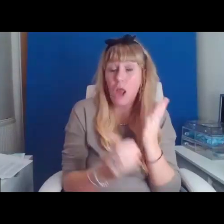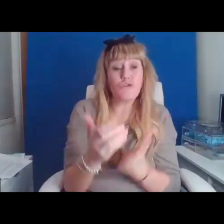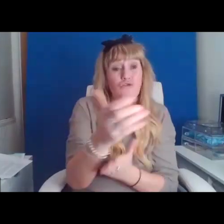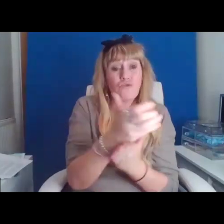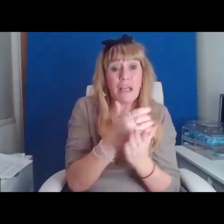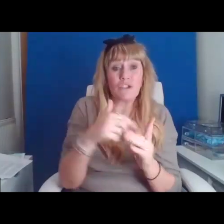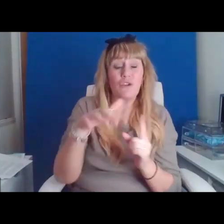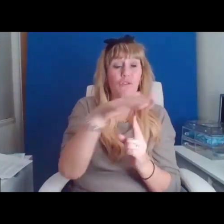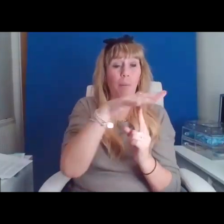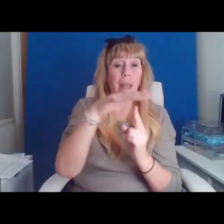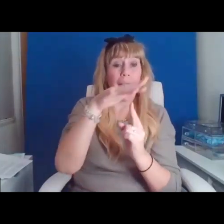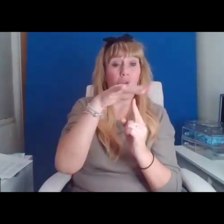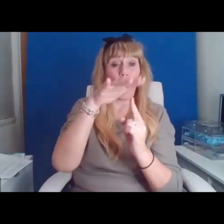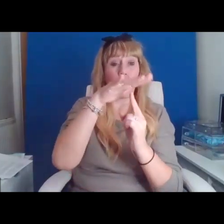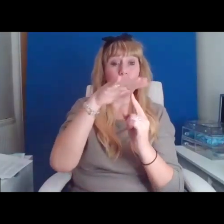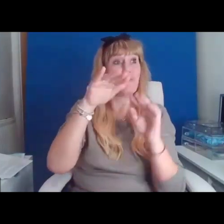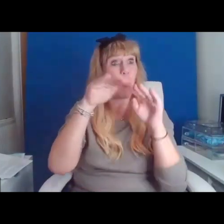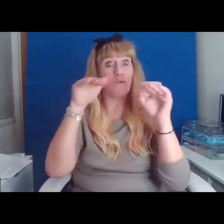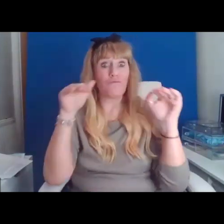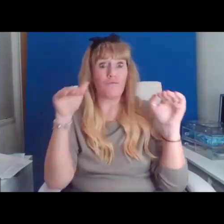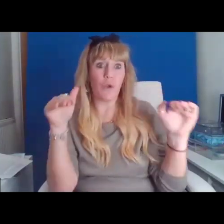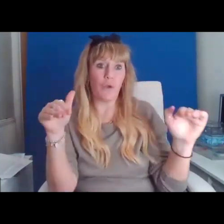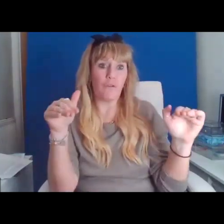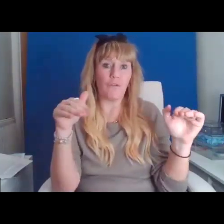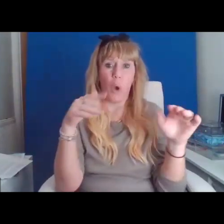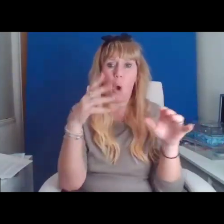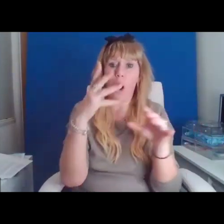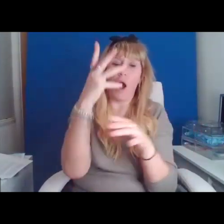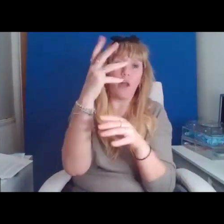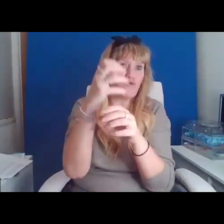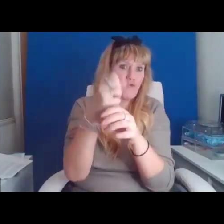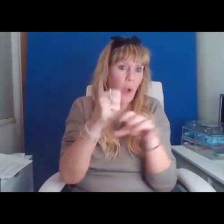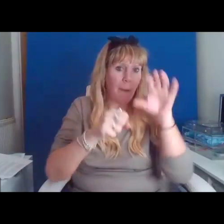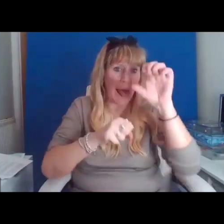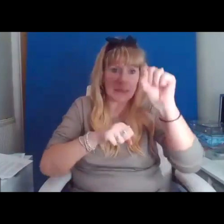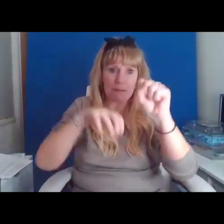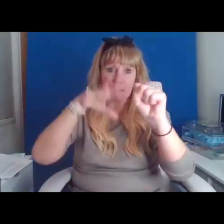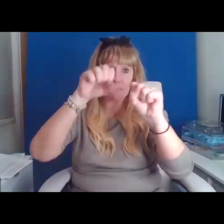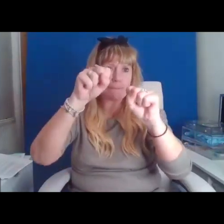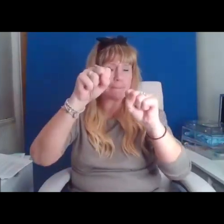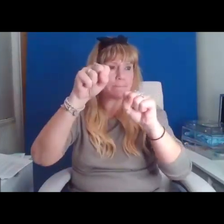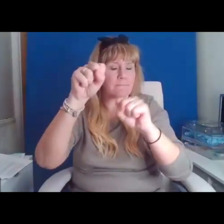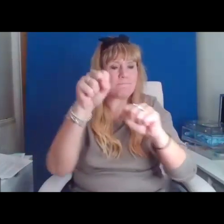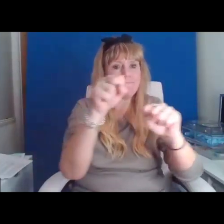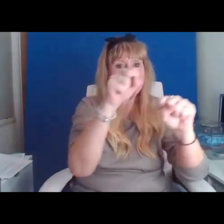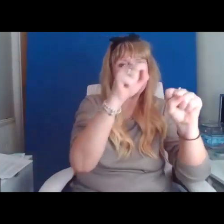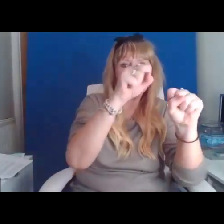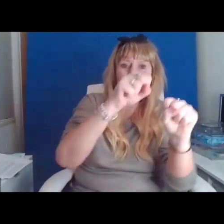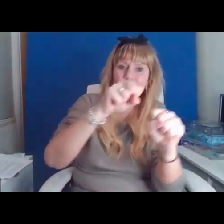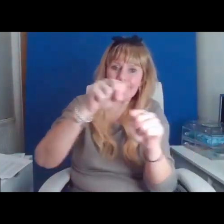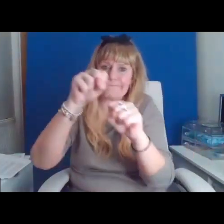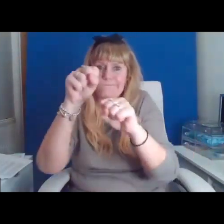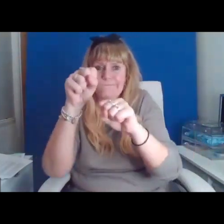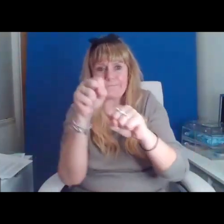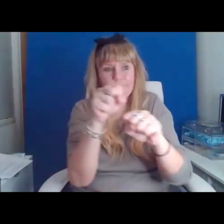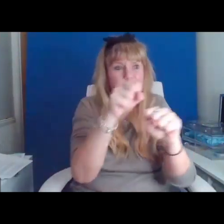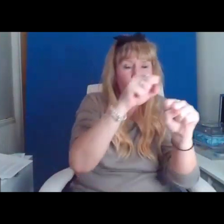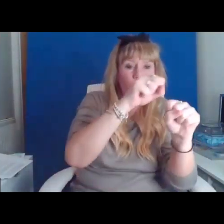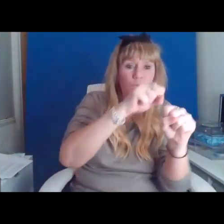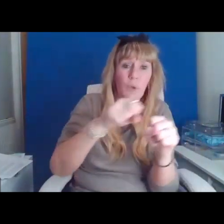hanging from a rope ladder, precariously swinging back and forth, hoping, like hell,